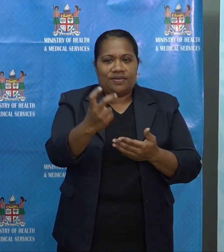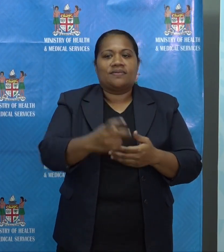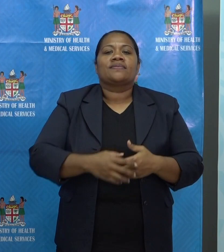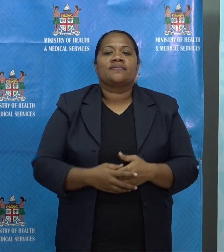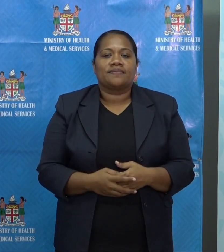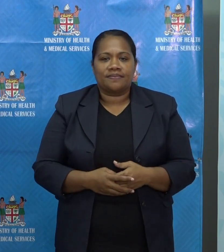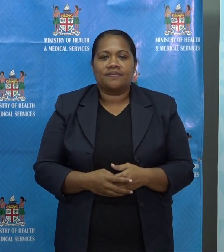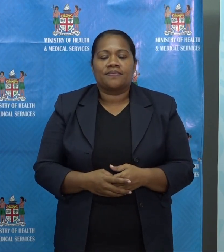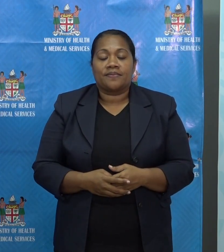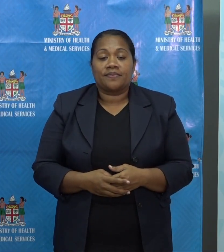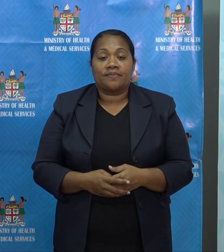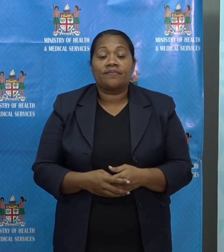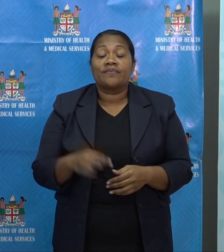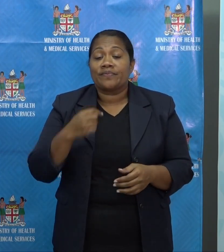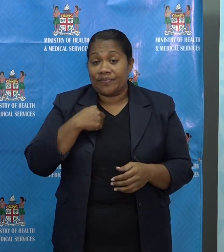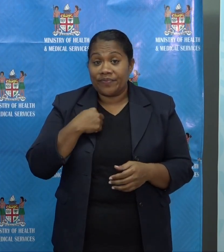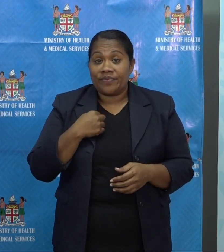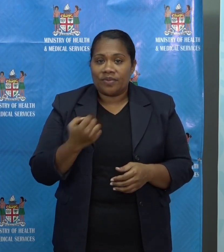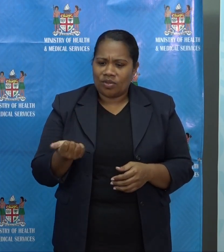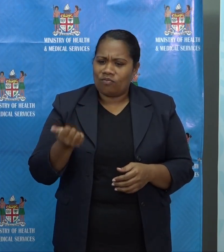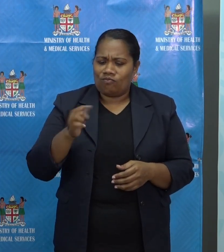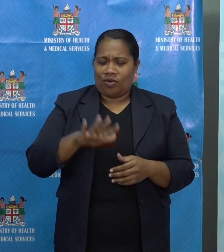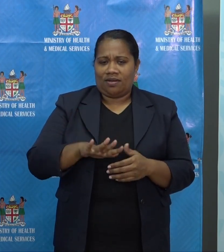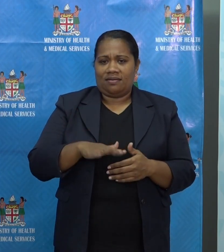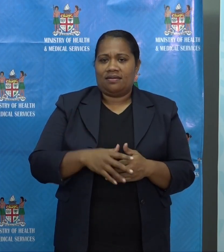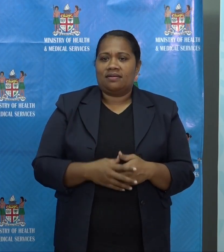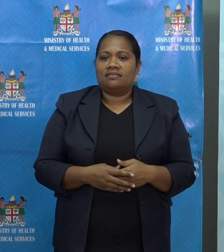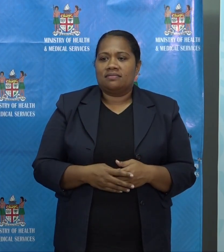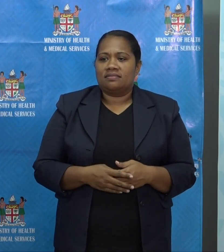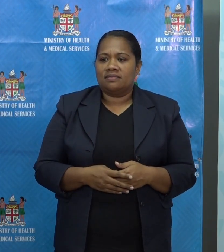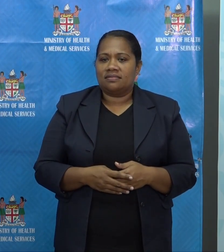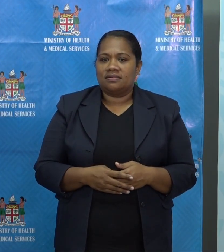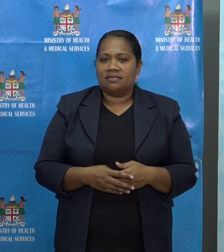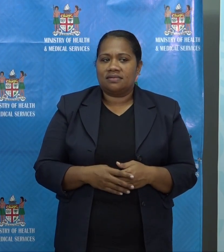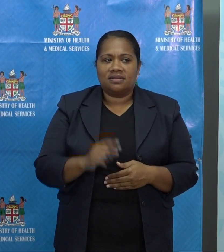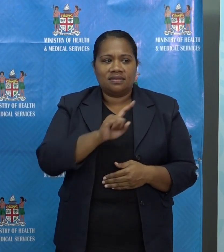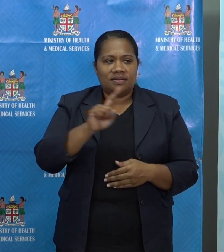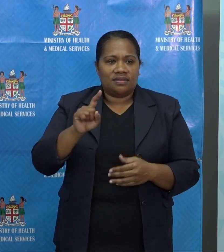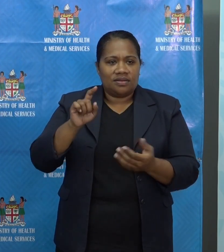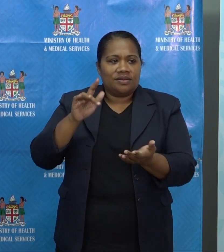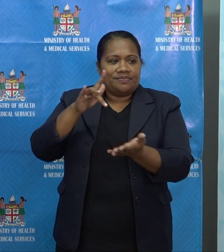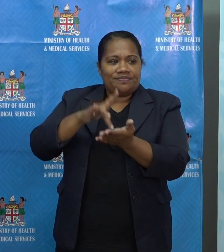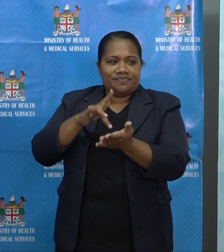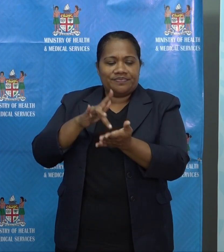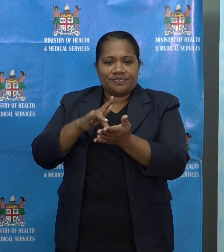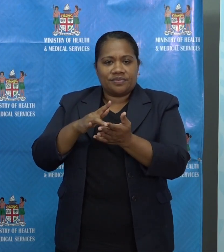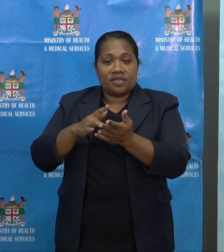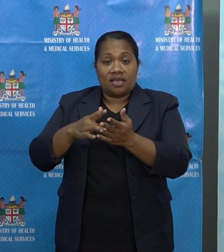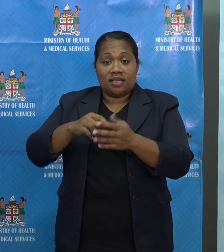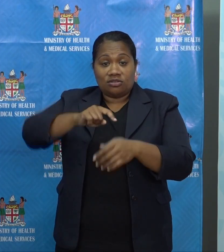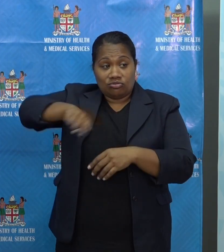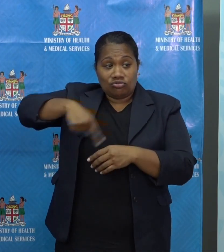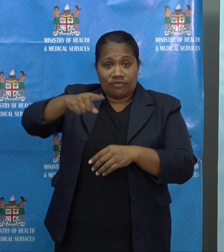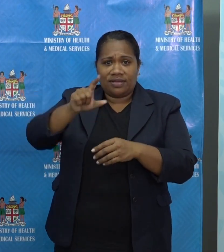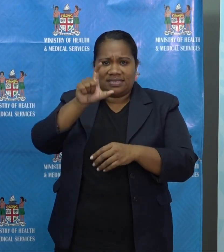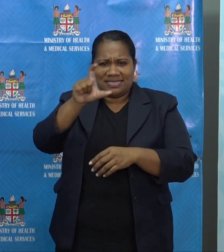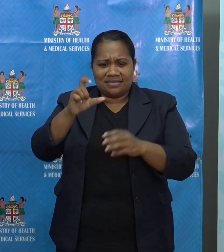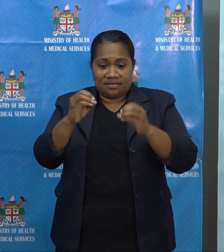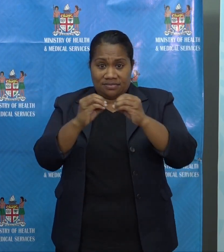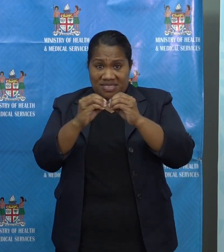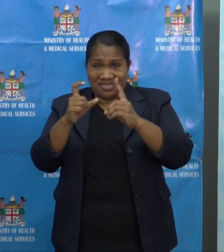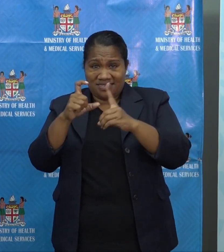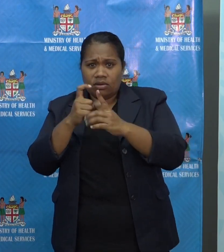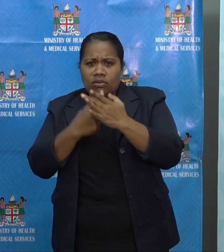I've also been through CBD. I've been through our CBD in Suva. and I have been able to see many businesses